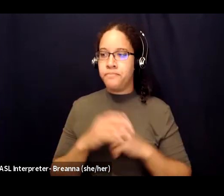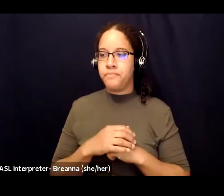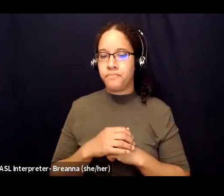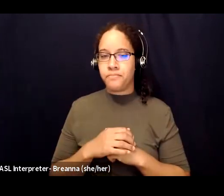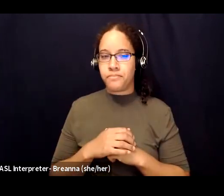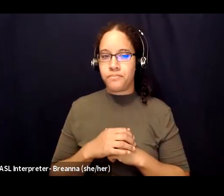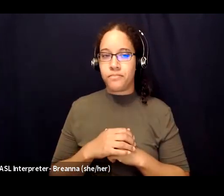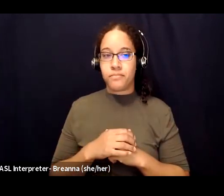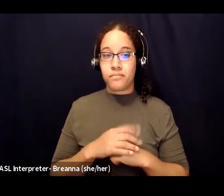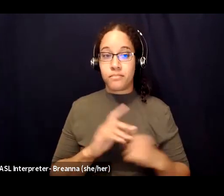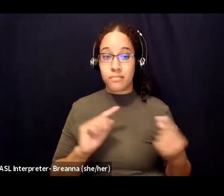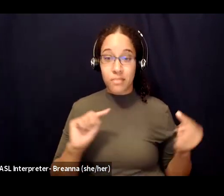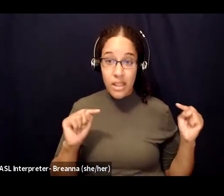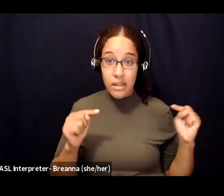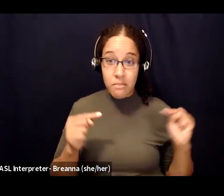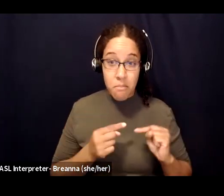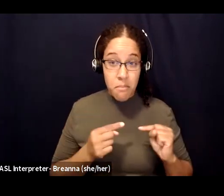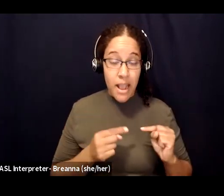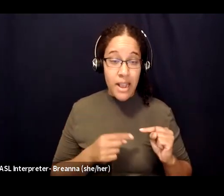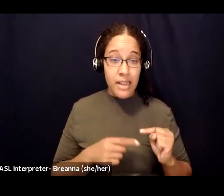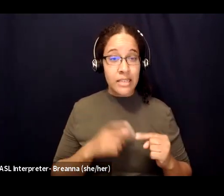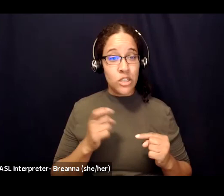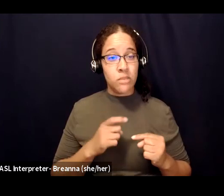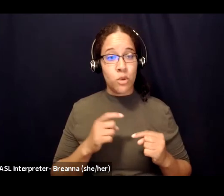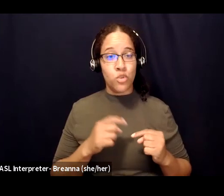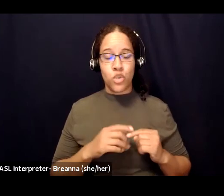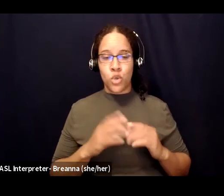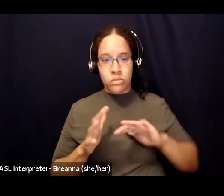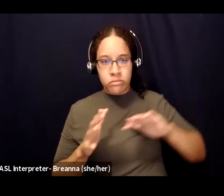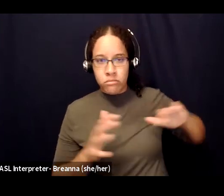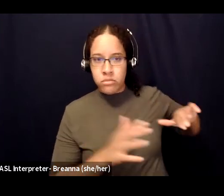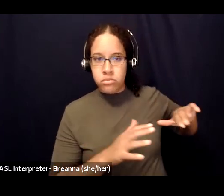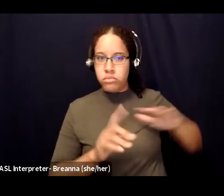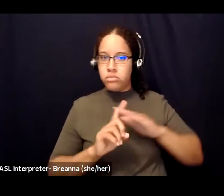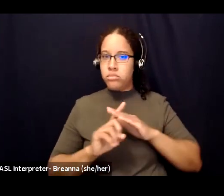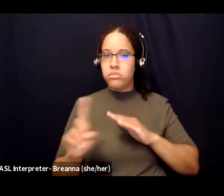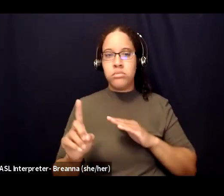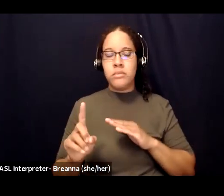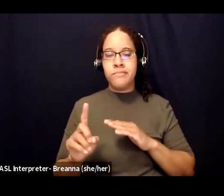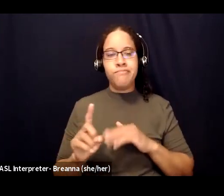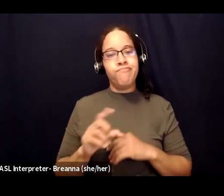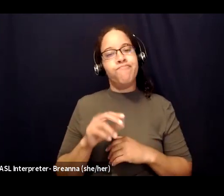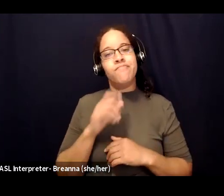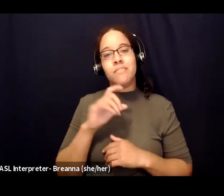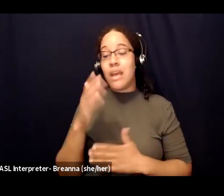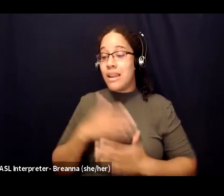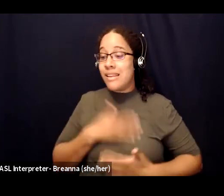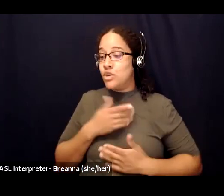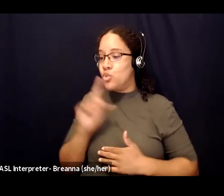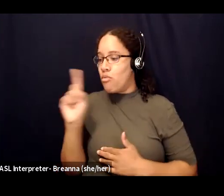is joy meant to be clung to all of it is meant to be allowed as it arises and equally allowed to pass as it is